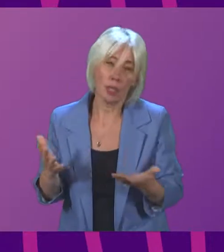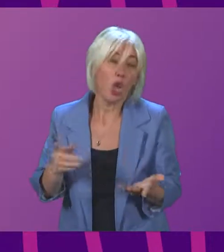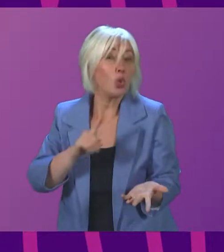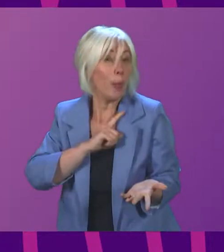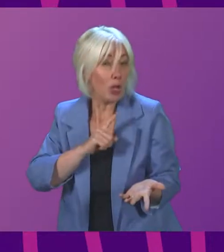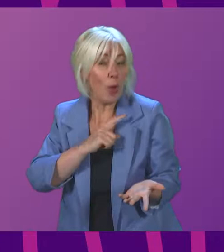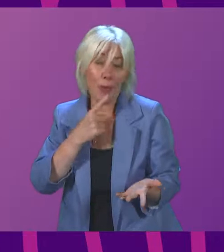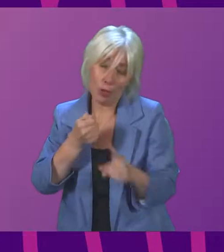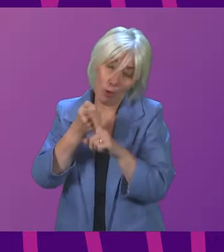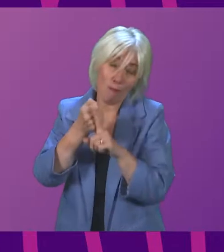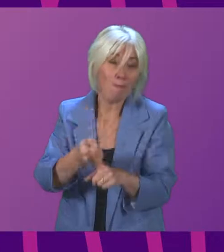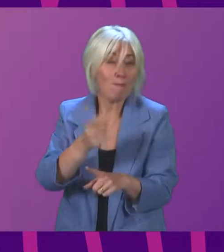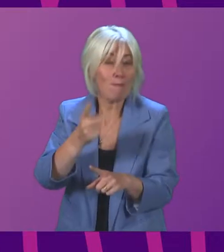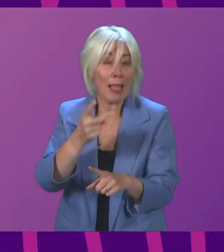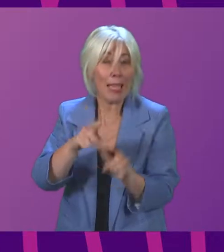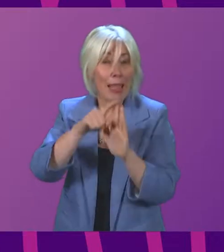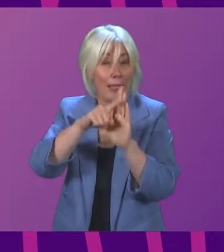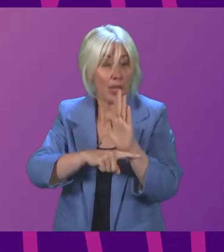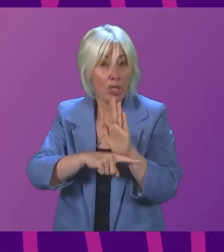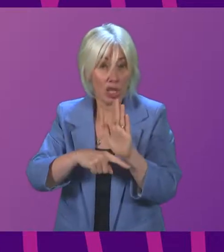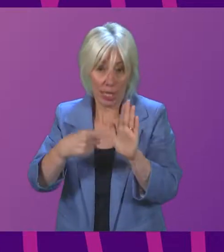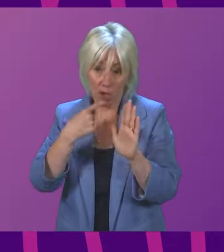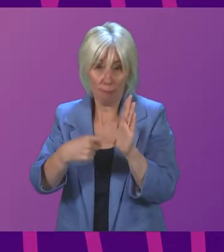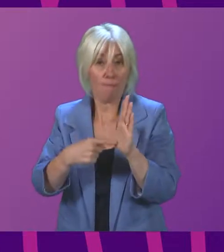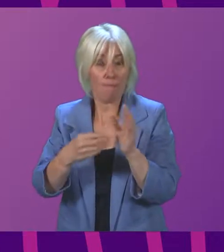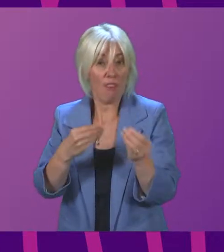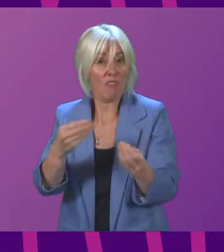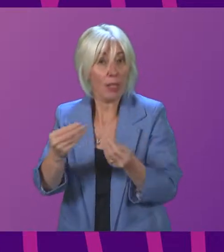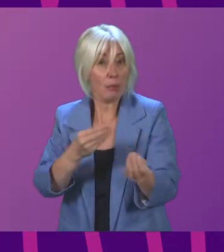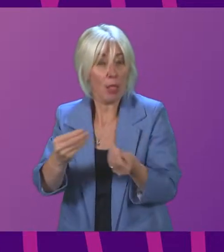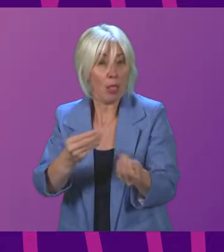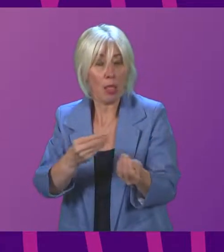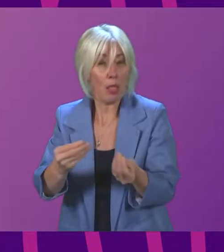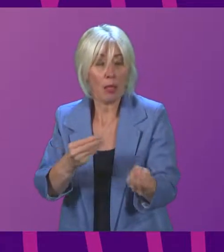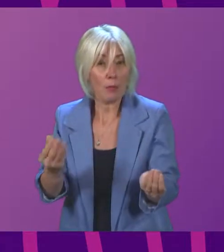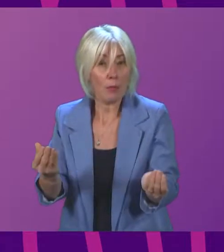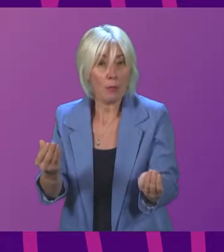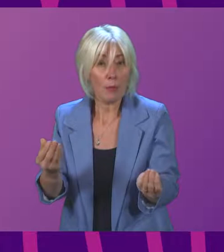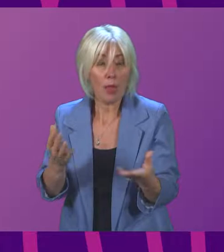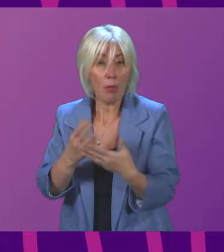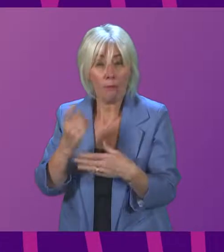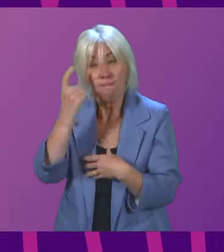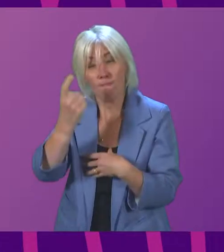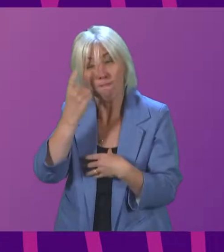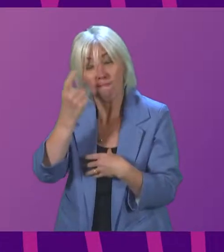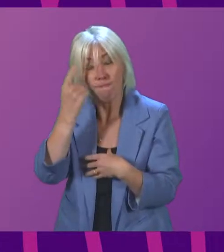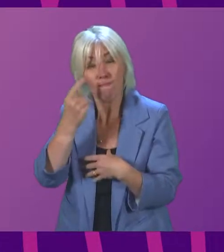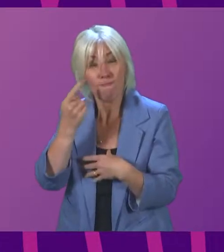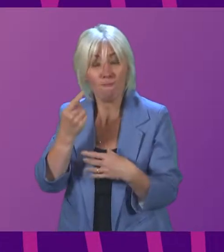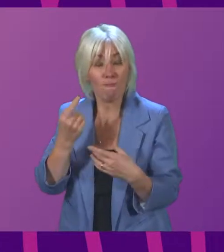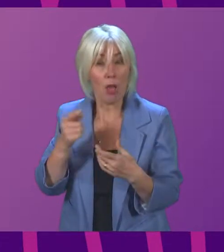do want to emphasise that the legislation does provide that flexibility. And careful consideration is needed